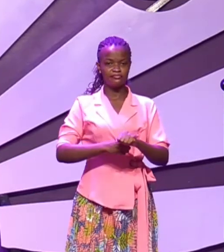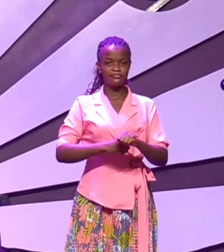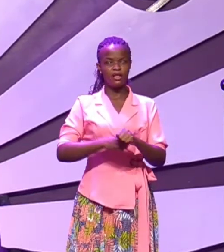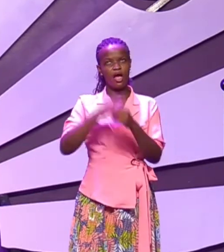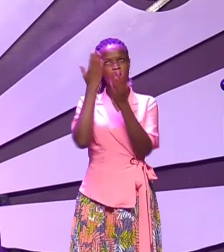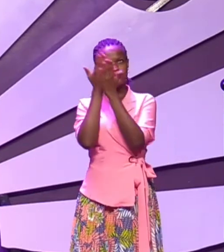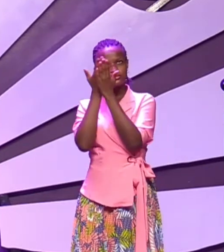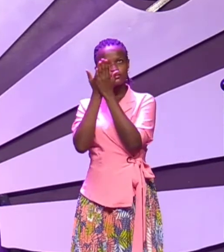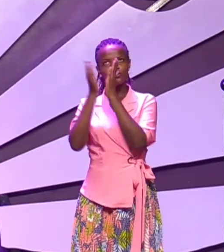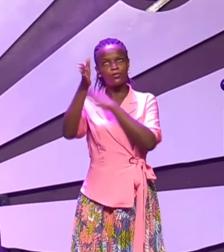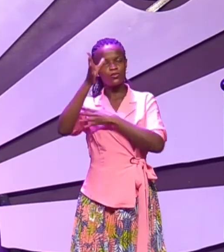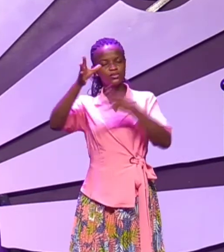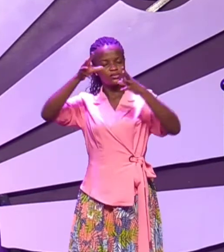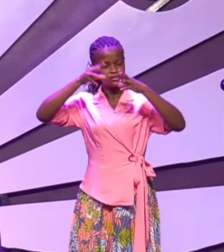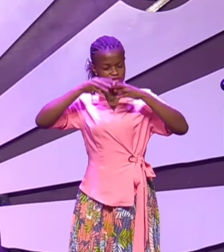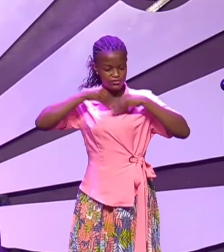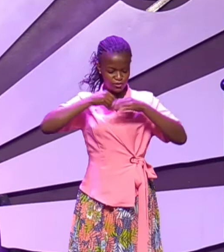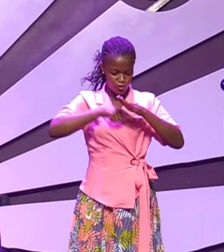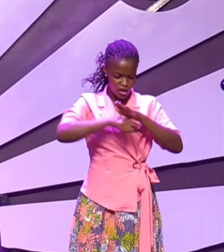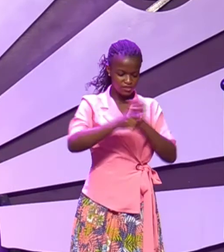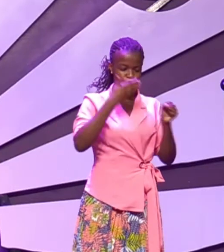asking God to allow him to enter the promised